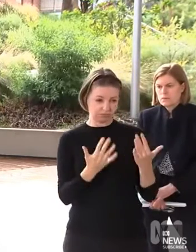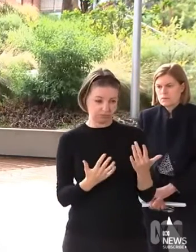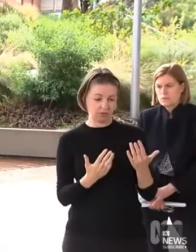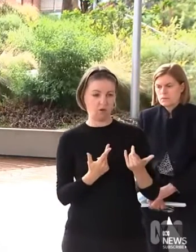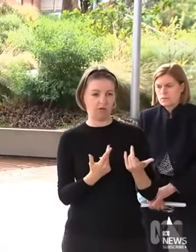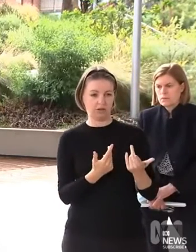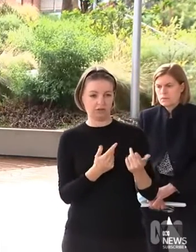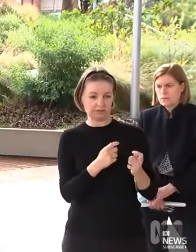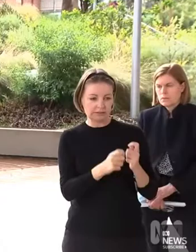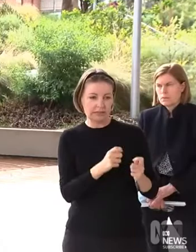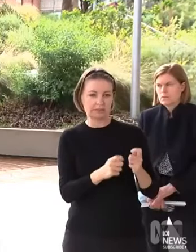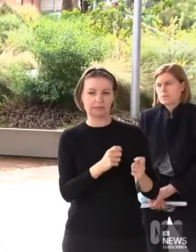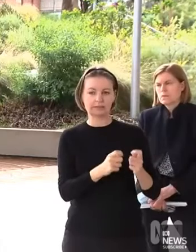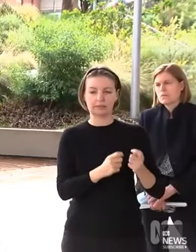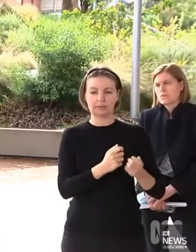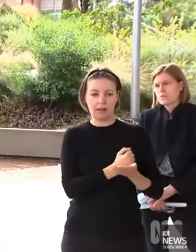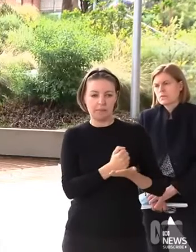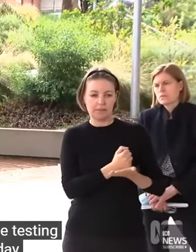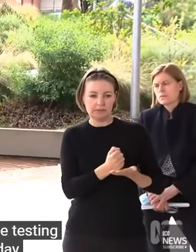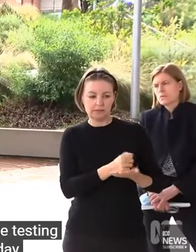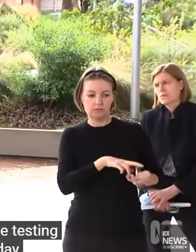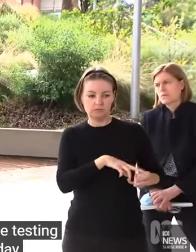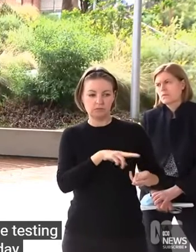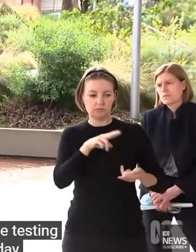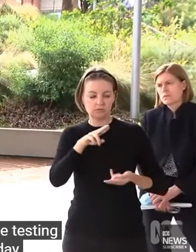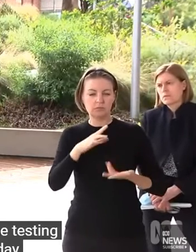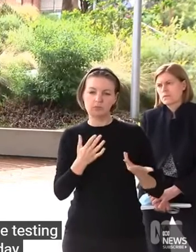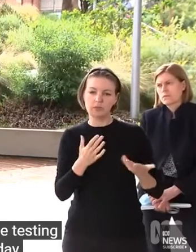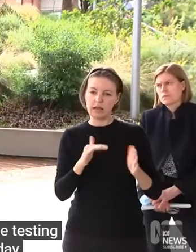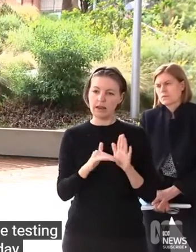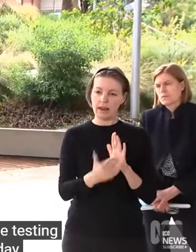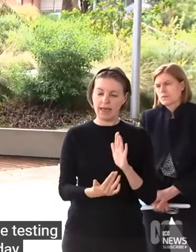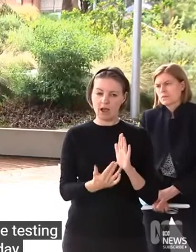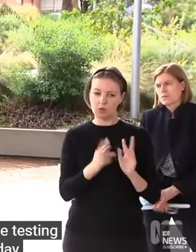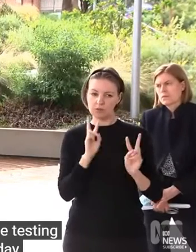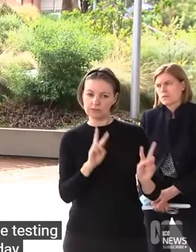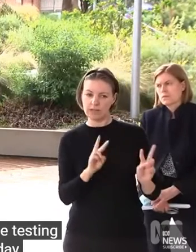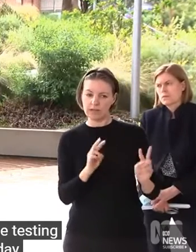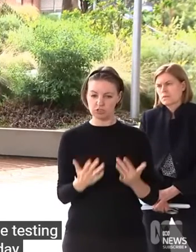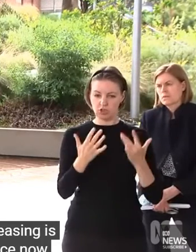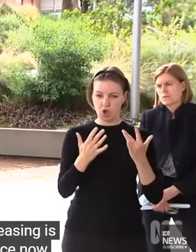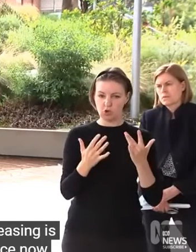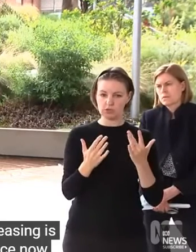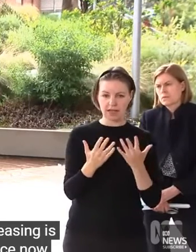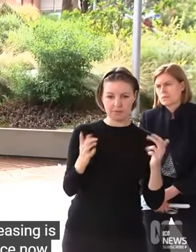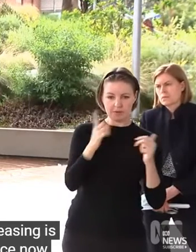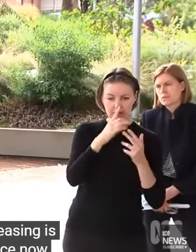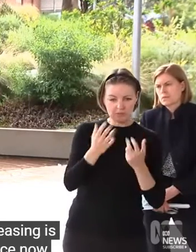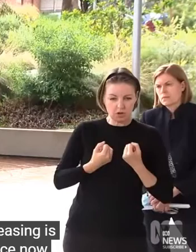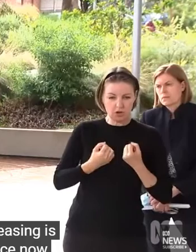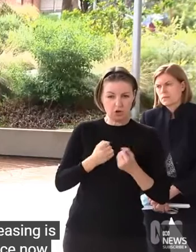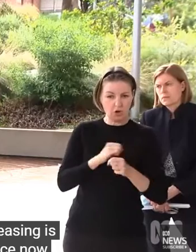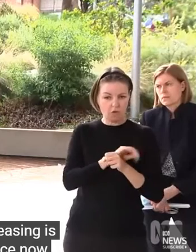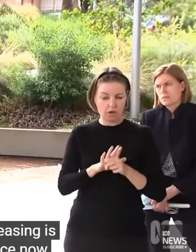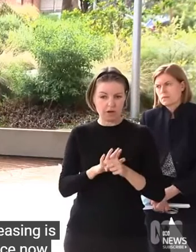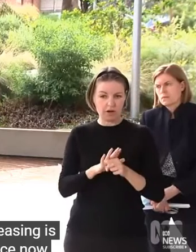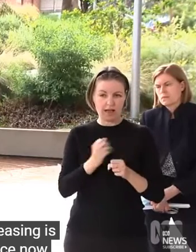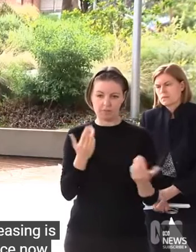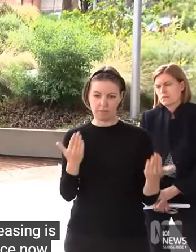pleasing is that there is a balance now occurring between the rapid antigen tests and the PCR tests. So